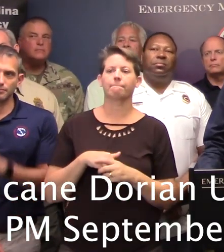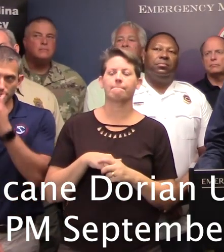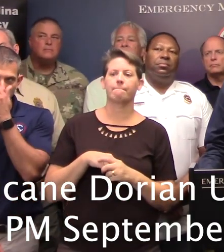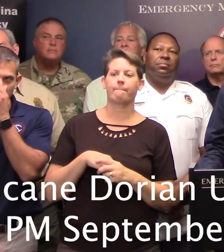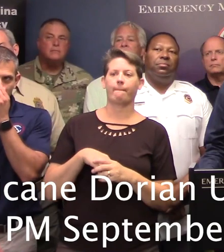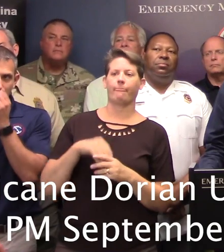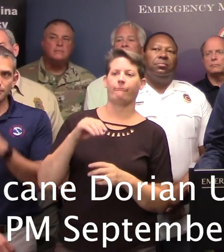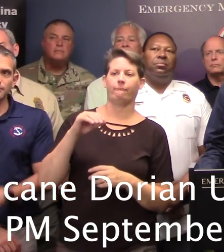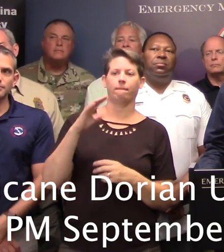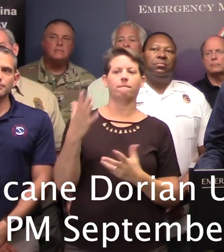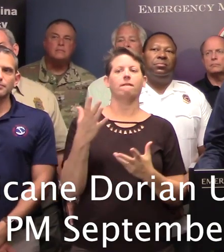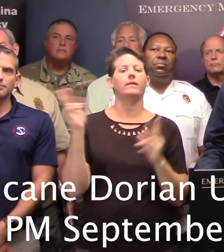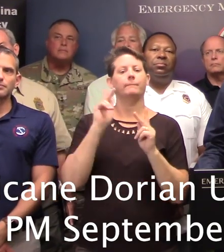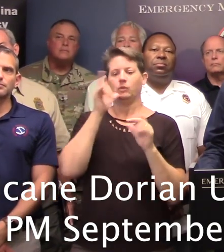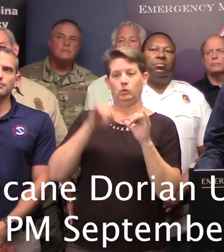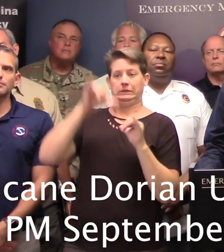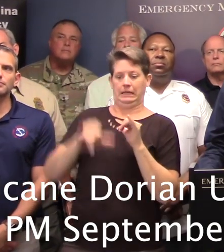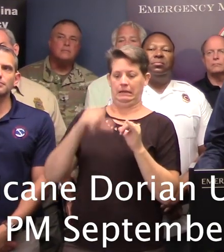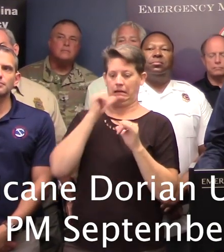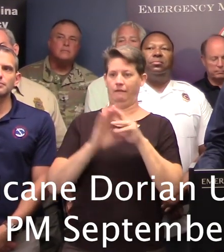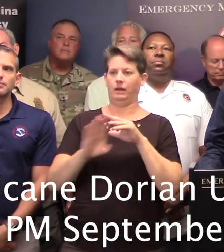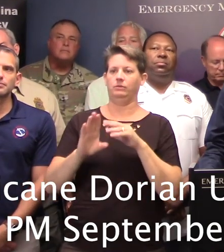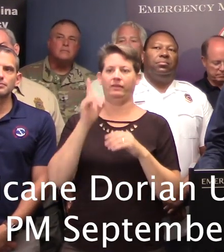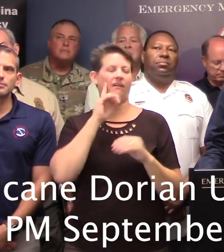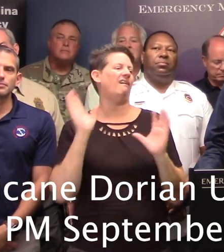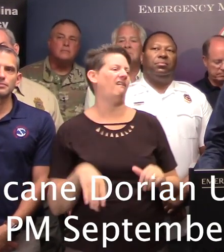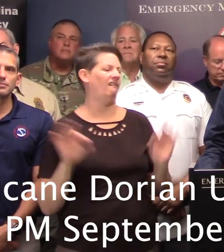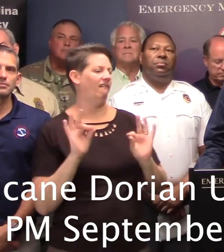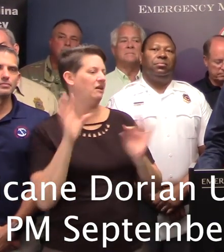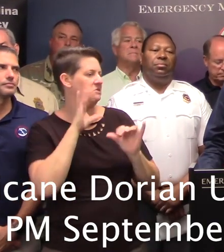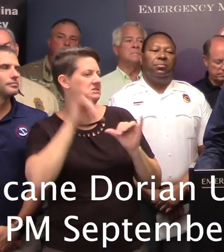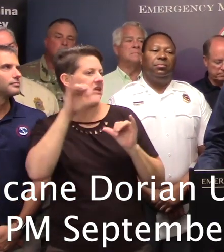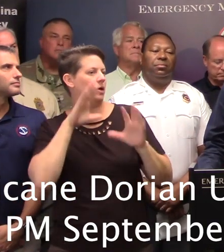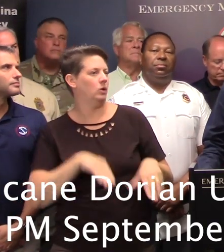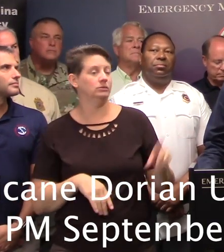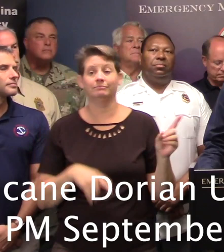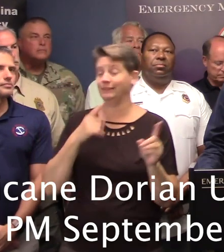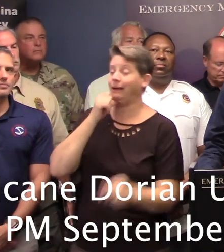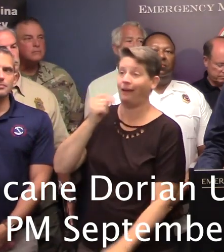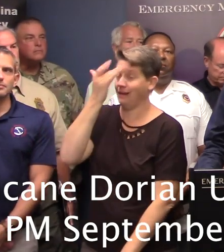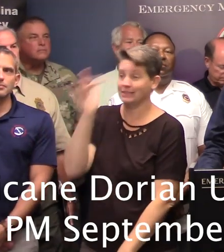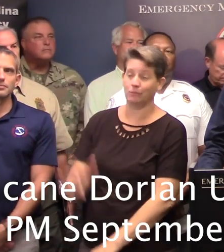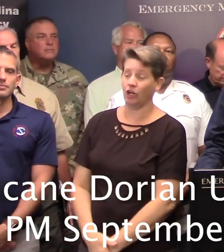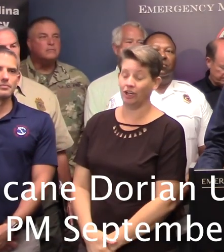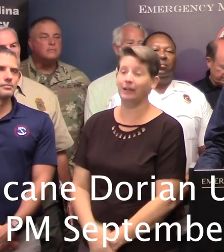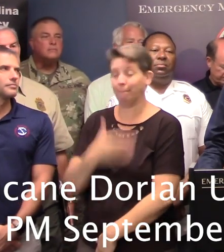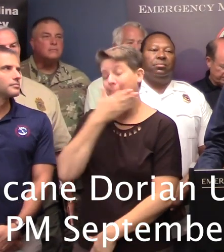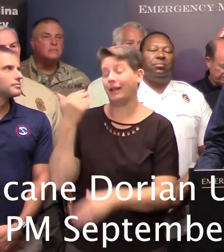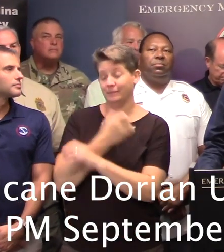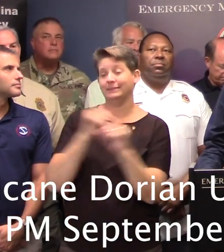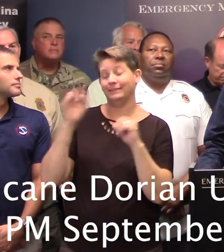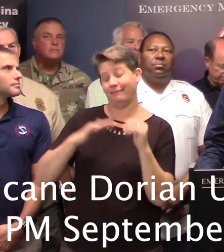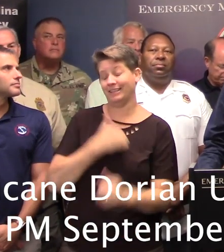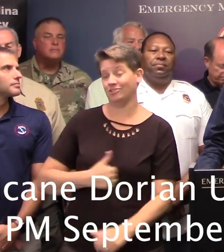staying on the coast and not evacuating, thinking the models are showing it staying in the ocean? Oh, not smart. It's better to be safe